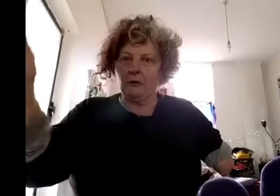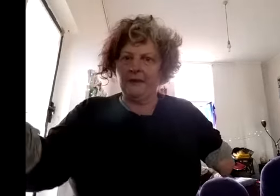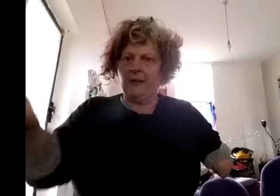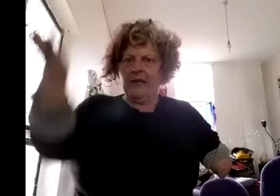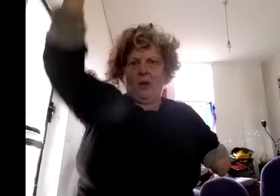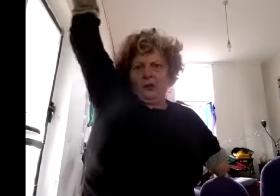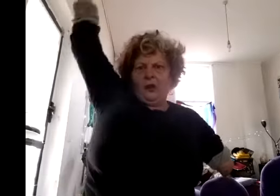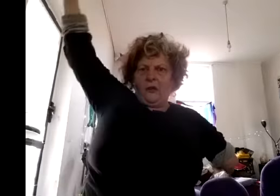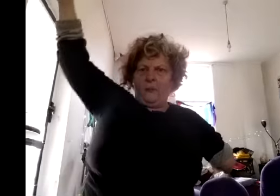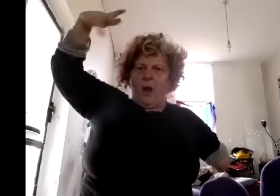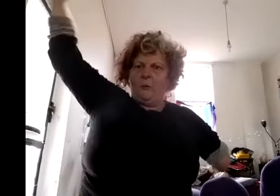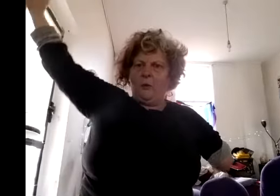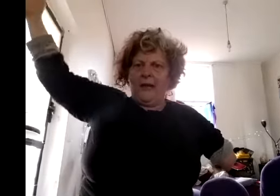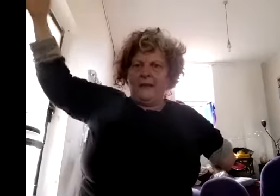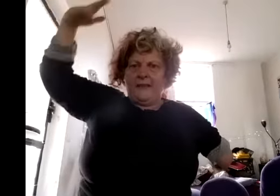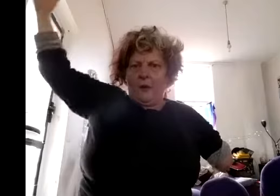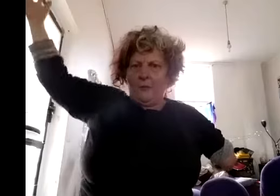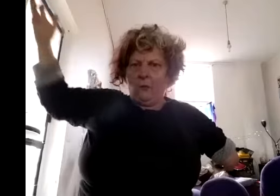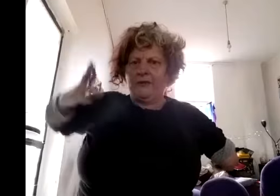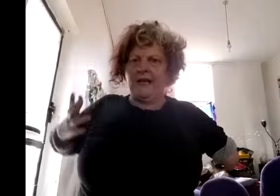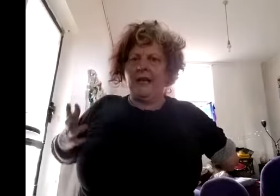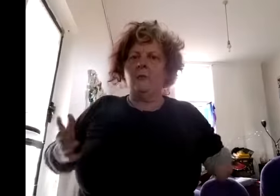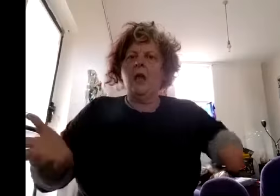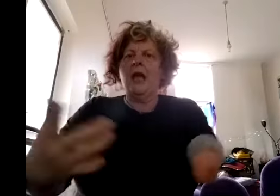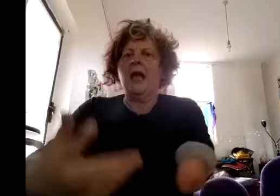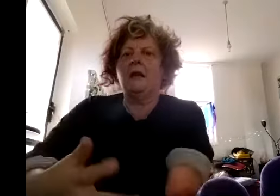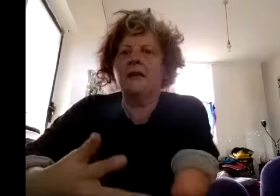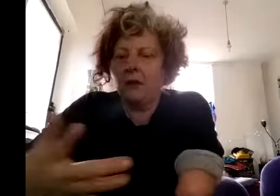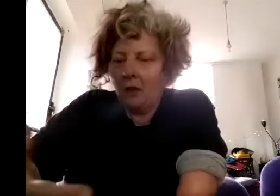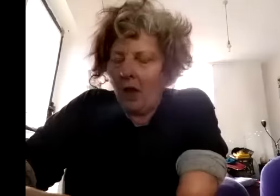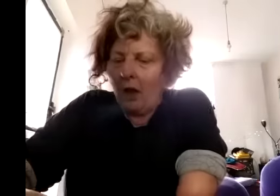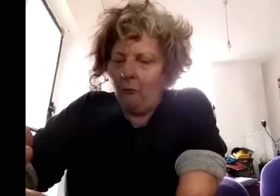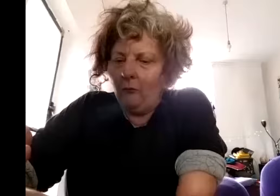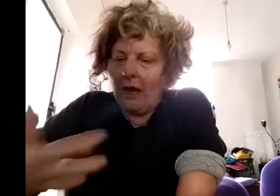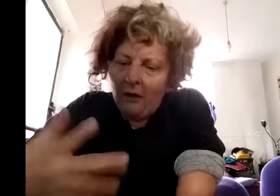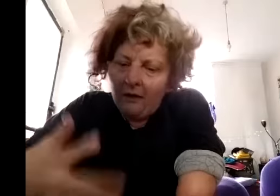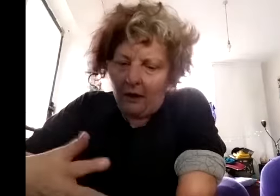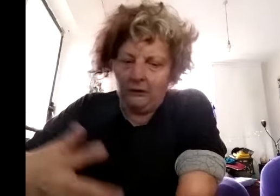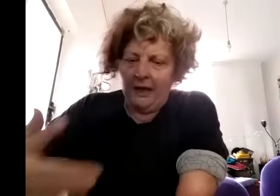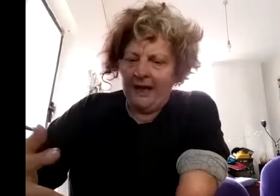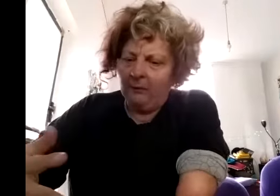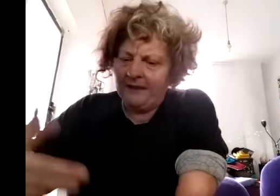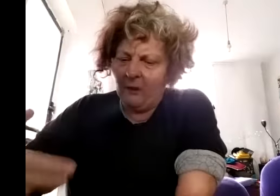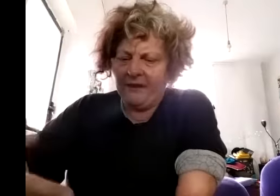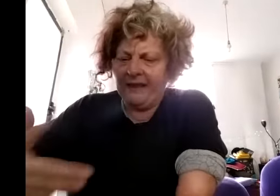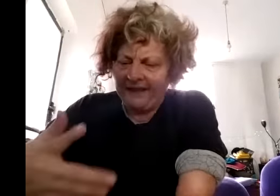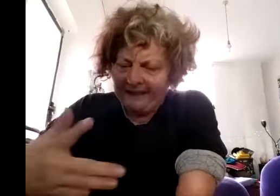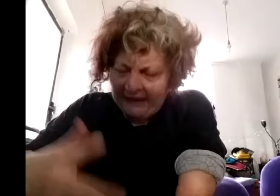as being like you know the bible handed down on mount what's name and um however ableism is i think